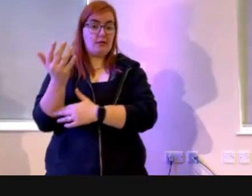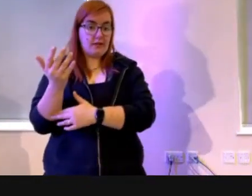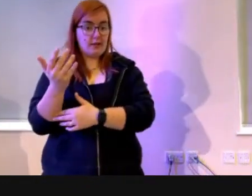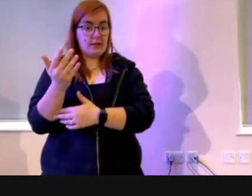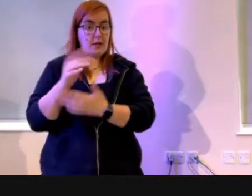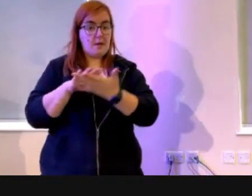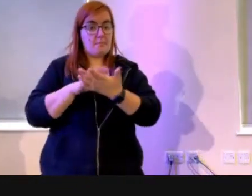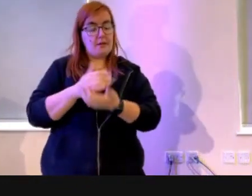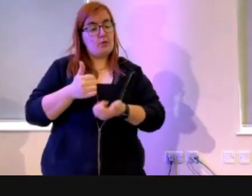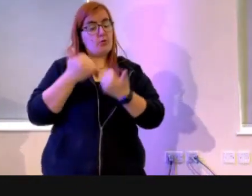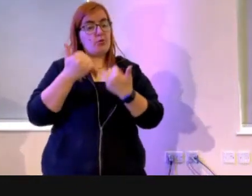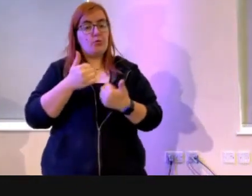good fruit. children.